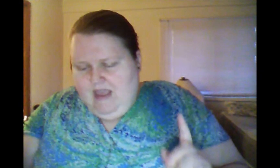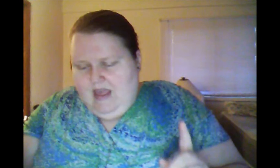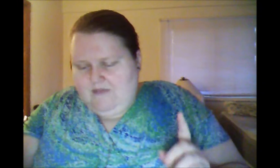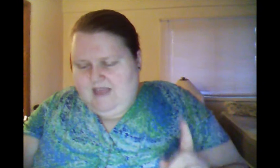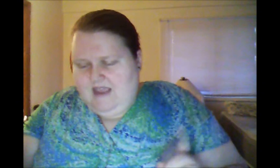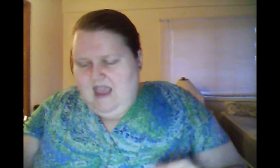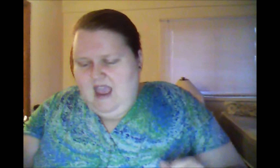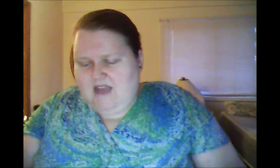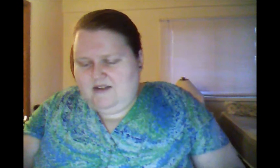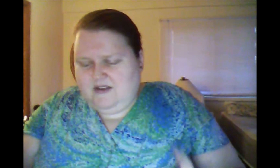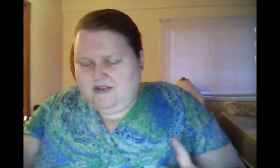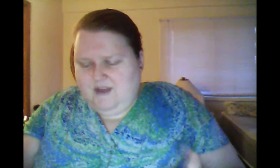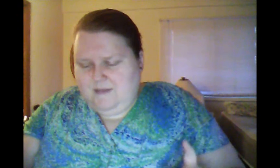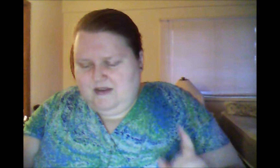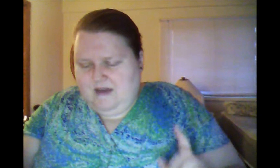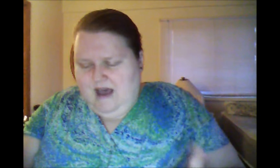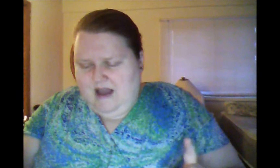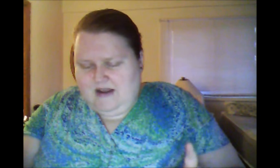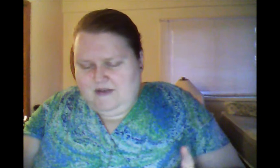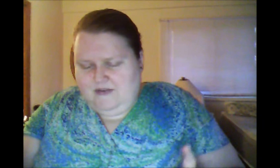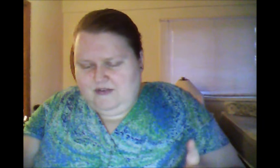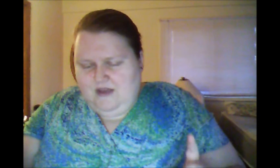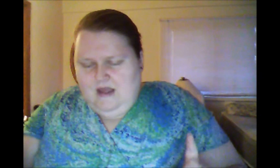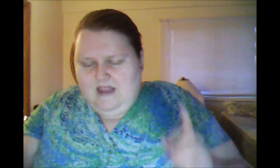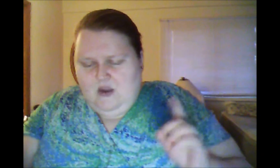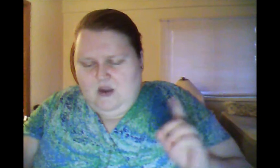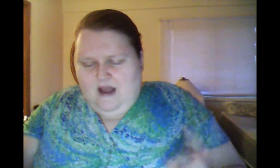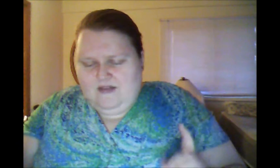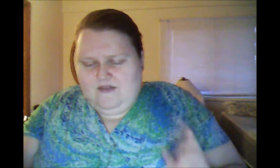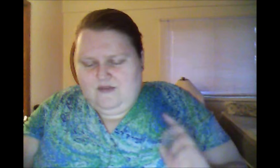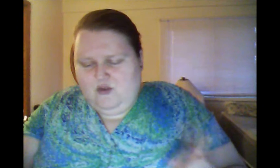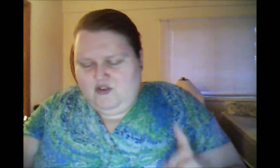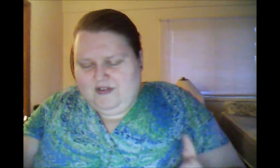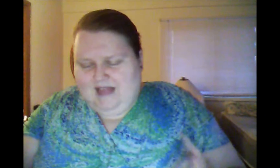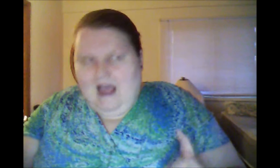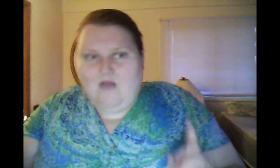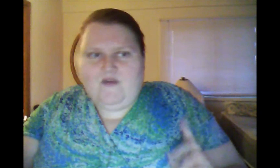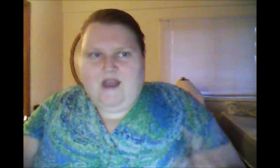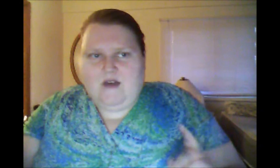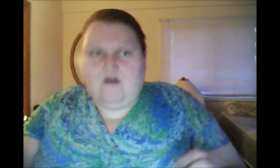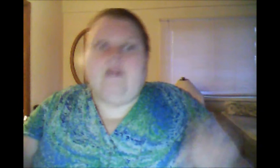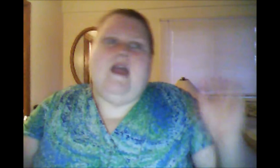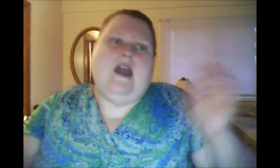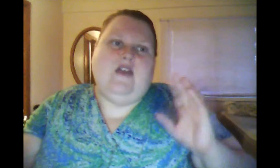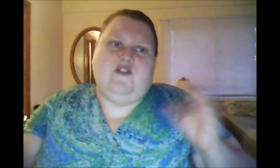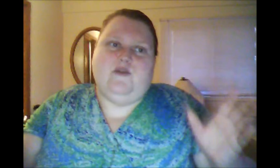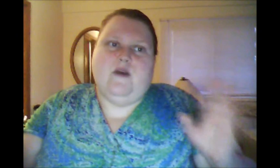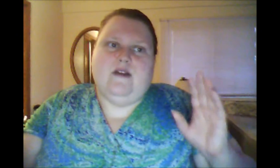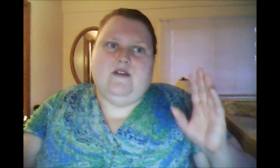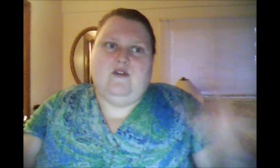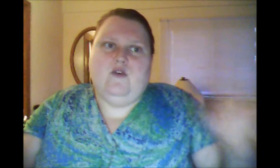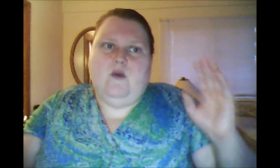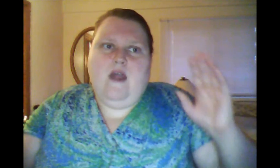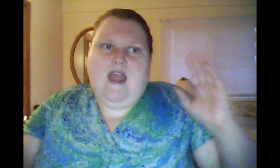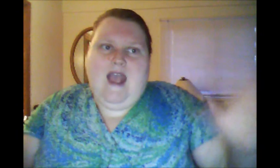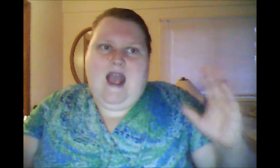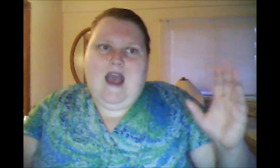If they can't accept goddess, they go on to future lives on Earth. And I just want to add